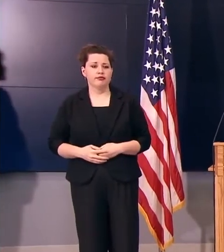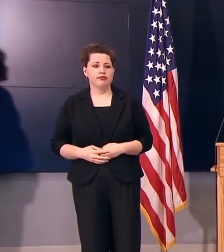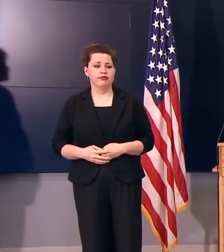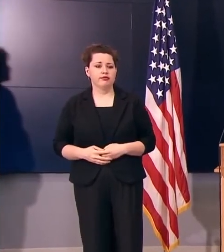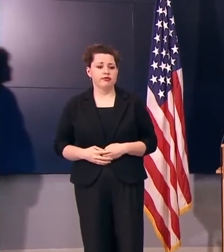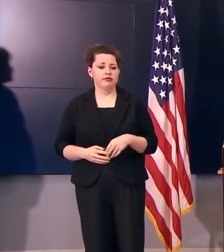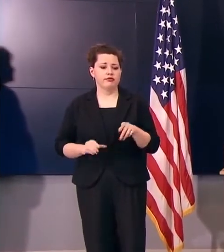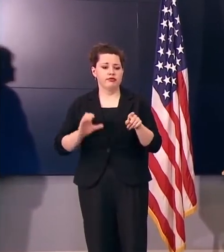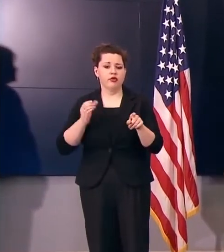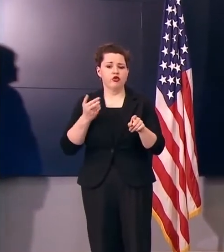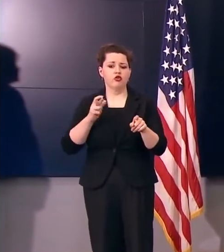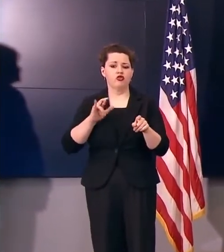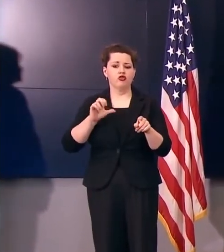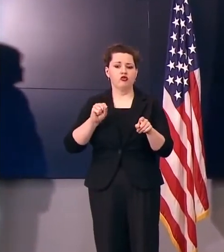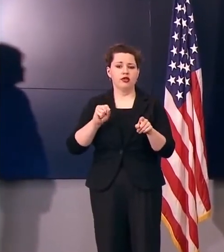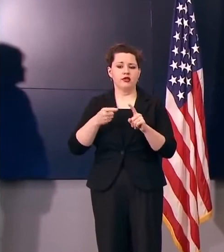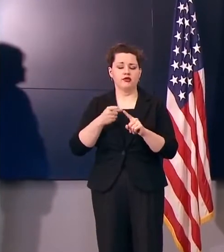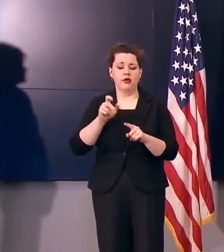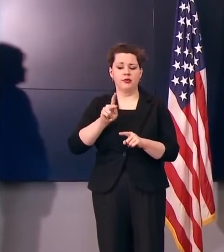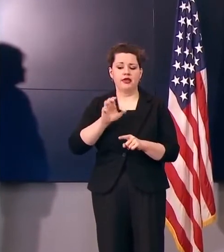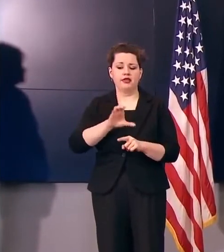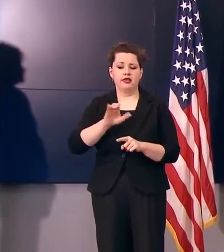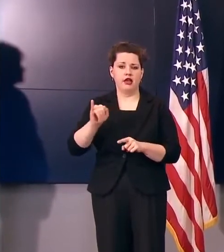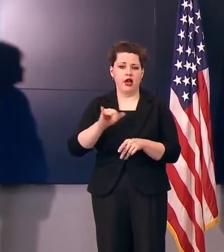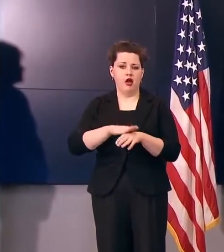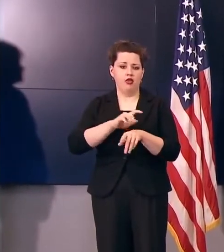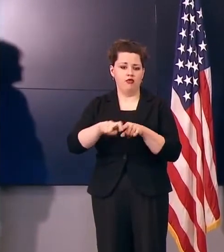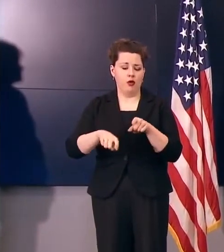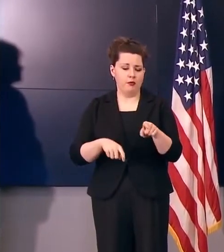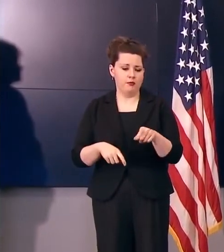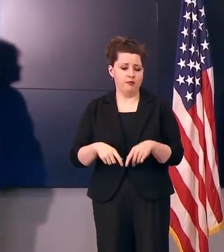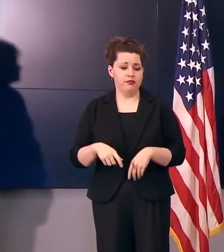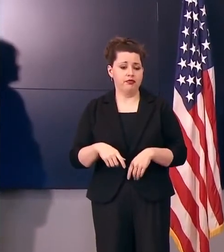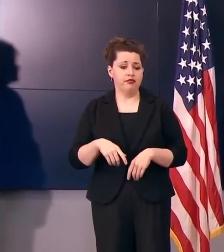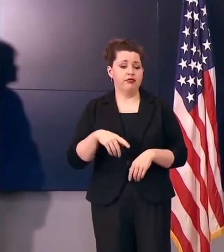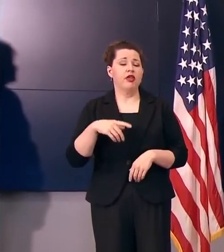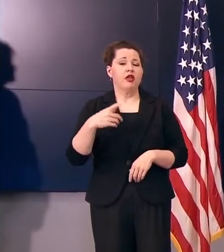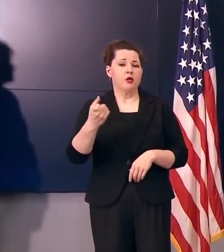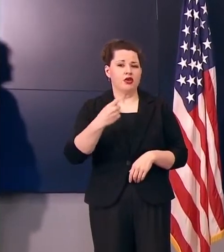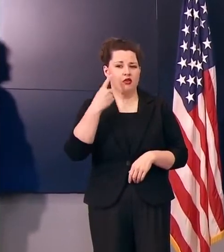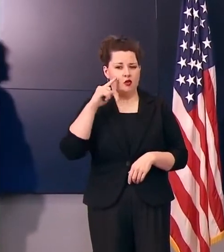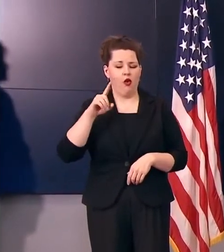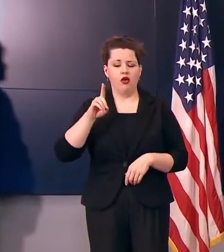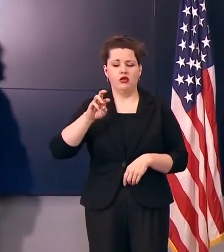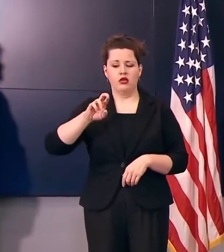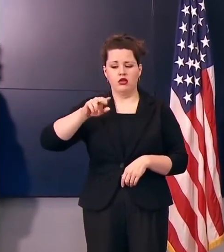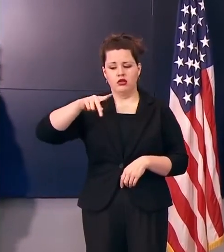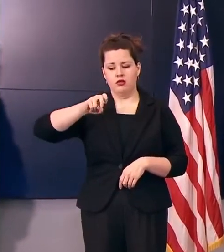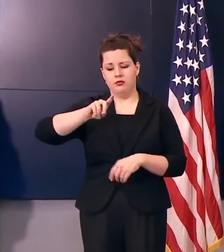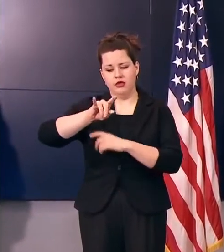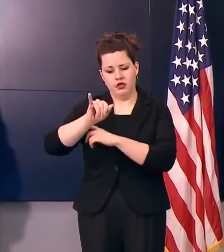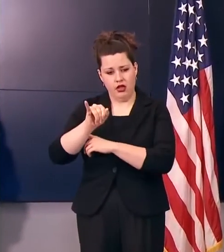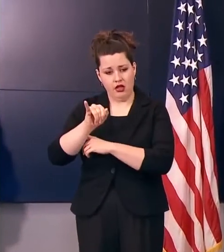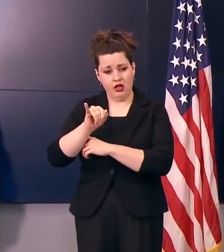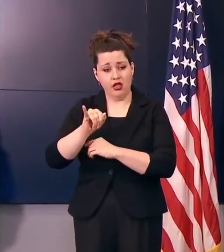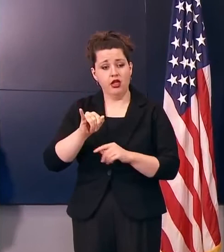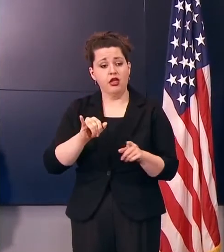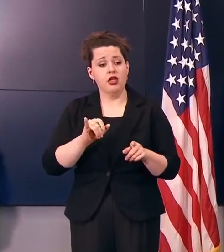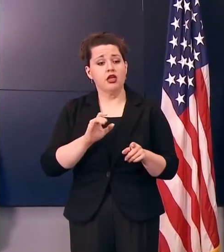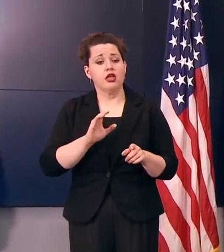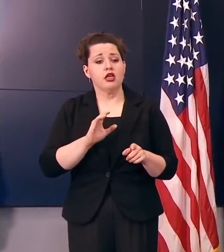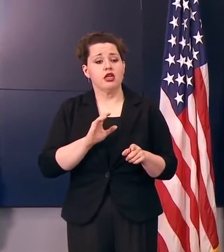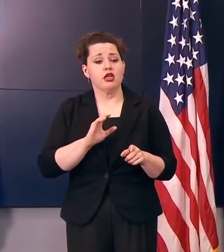Chris, KCCI. Hi there. This is a question for Dr. Padati. What in your mind